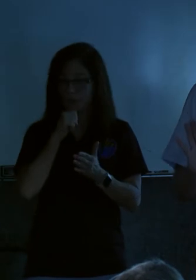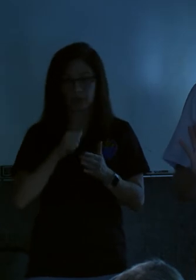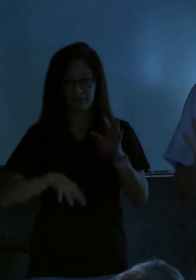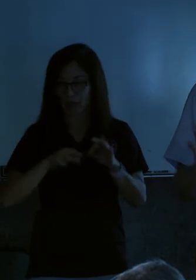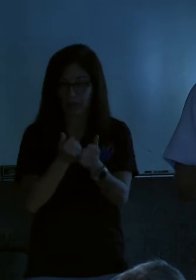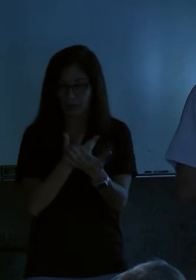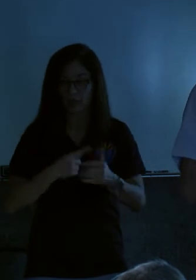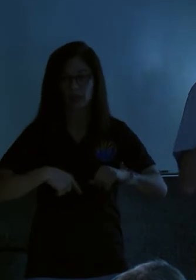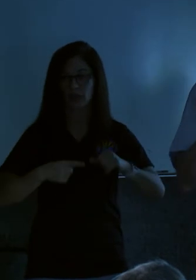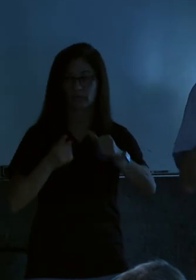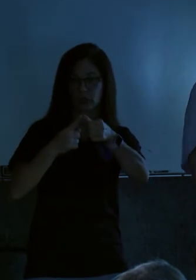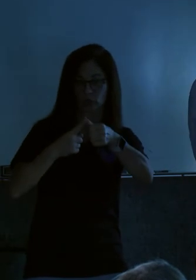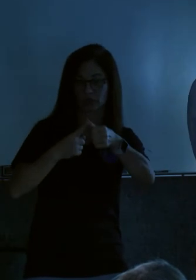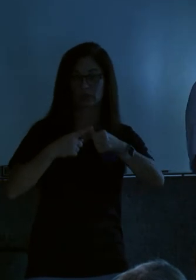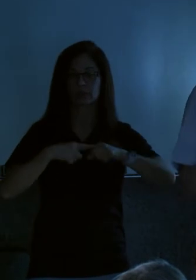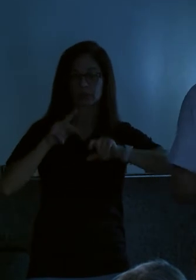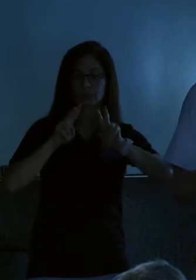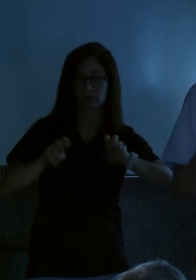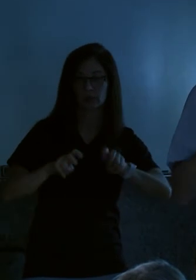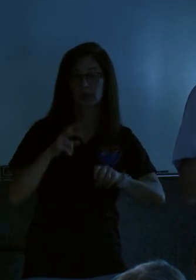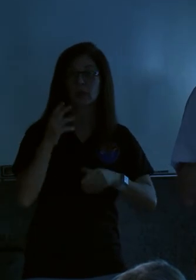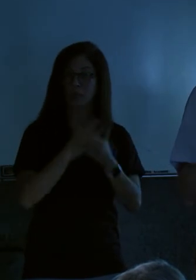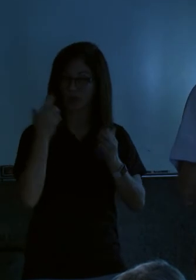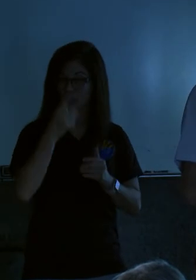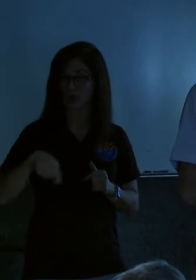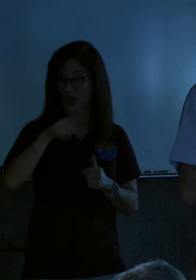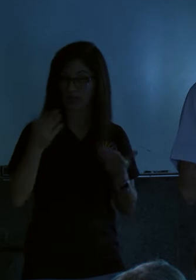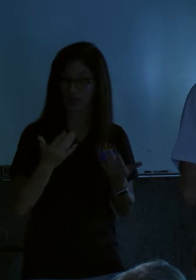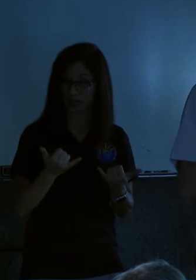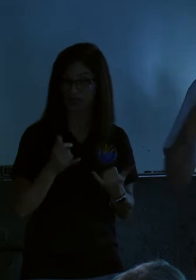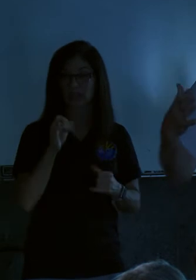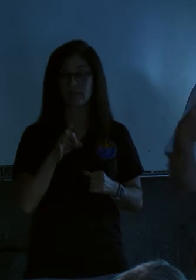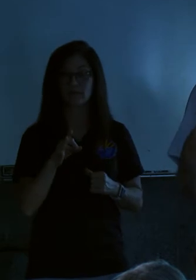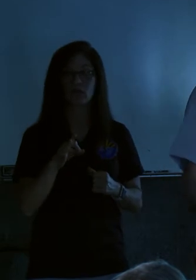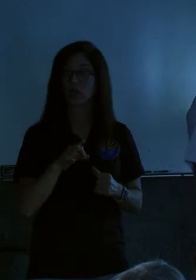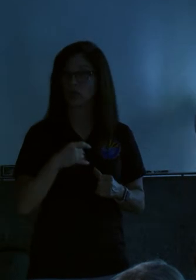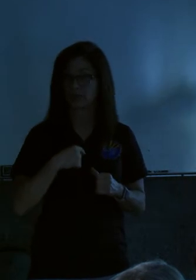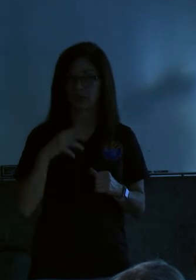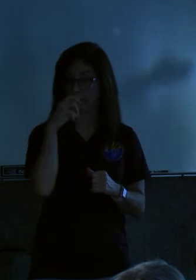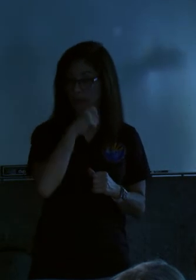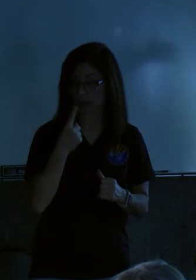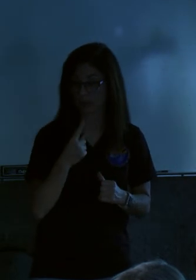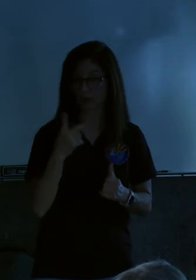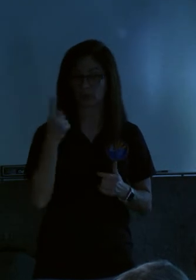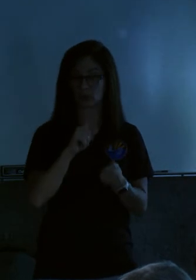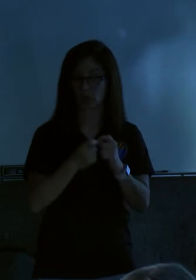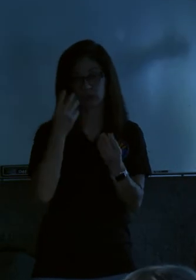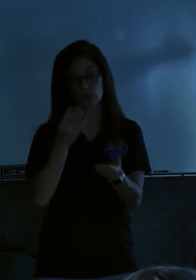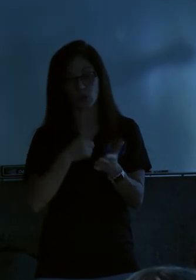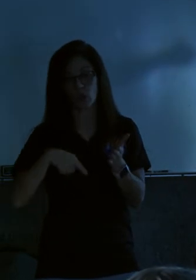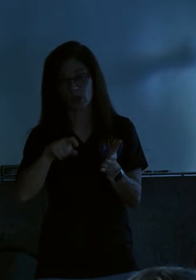did an initial assessment. Well, part of the reason that you're here tonight is so if we missed anybody, or if something has changed, you can tell us what you need.